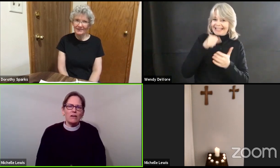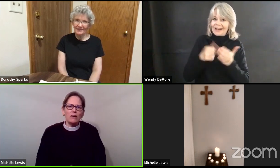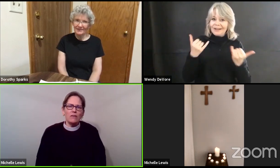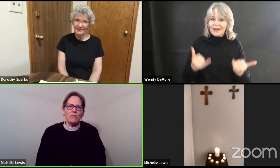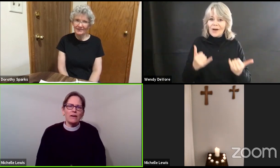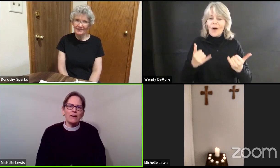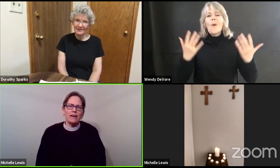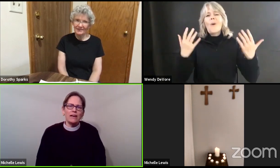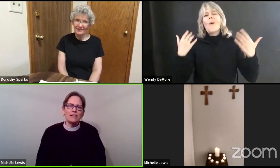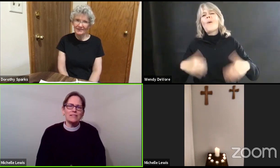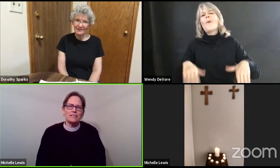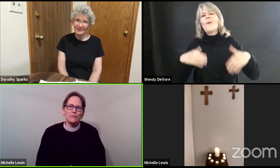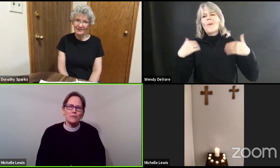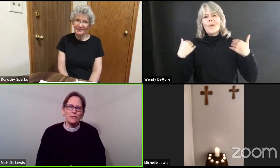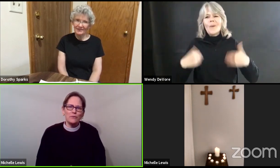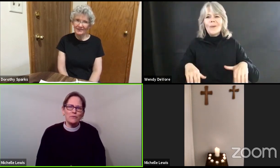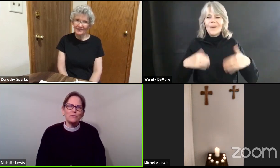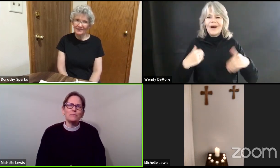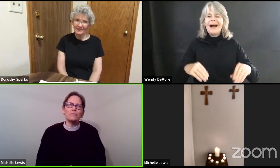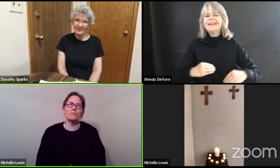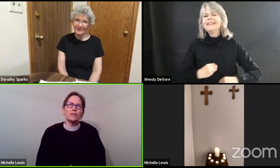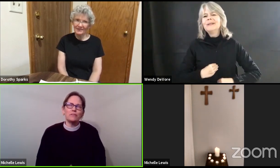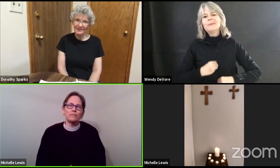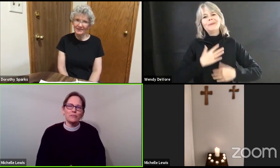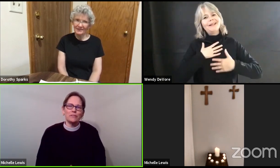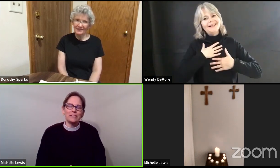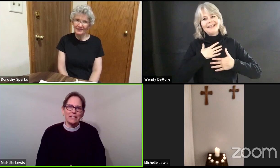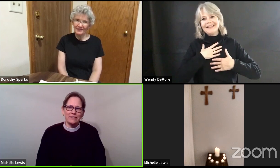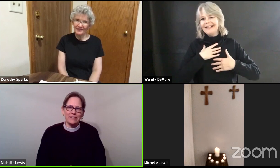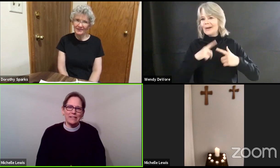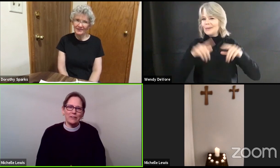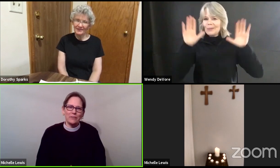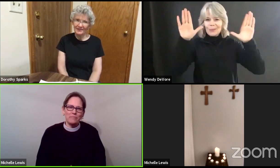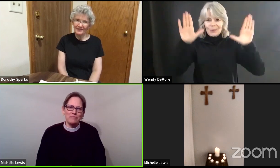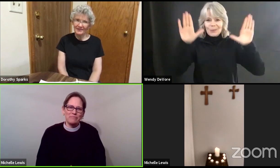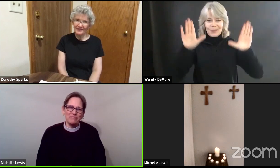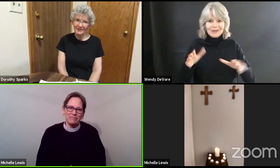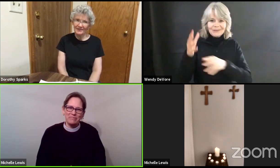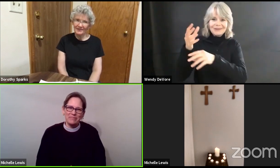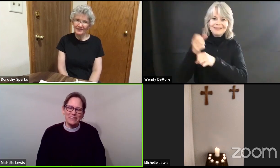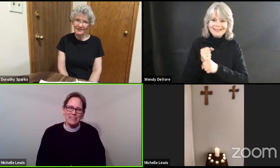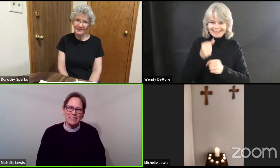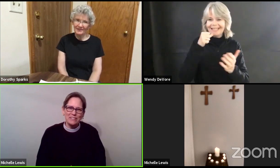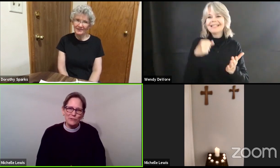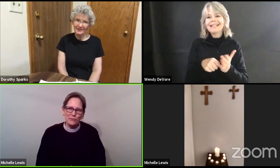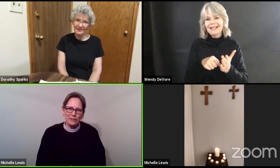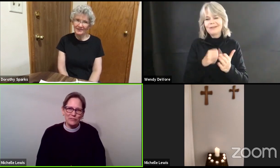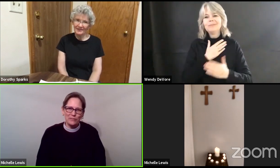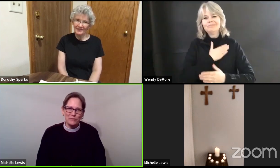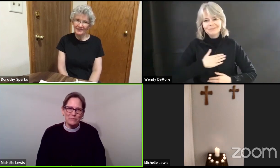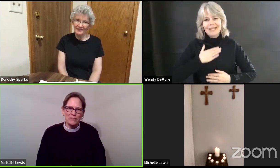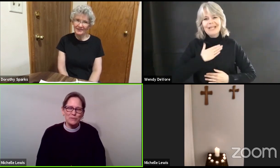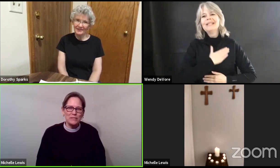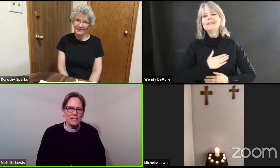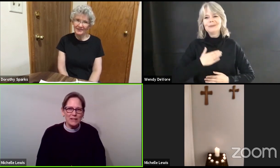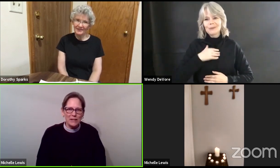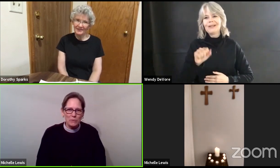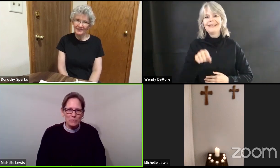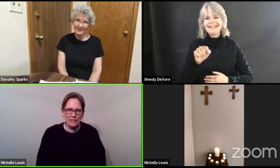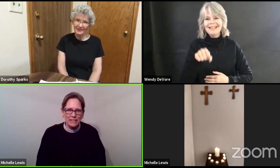it's so wonderful to get a letter. It's so wonderful. So take a couple minutes